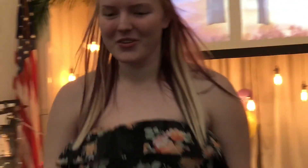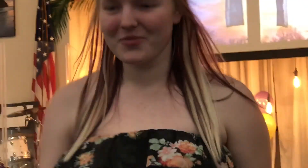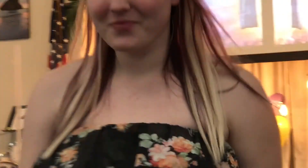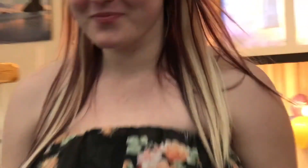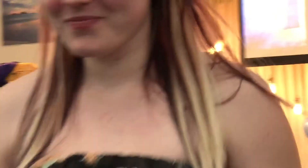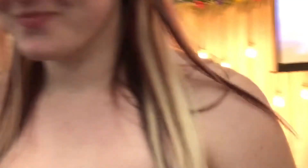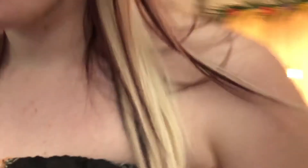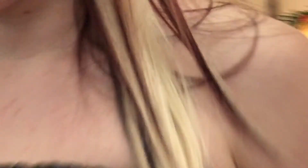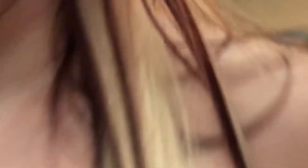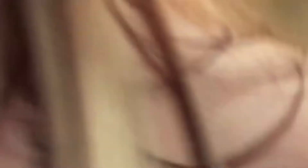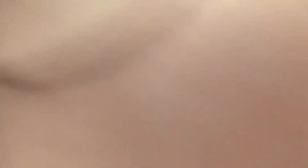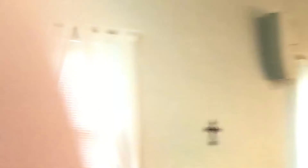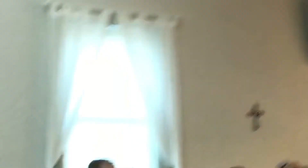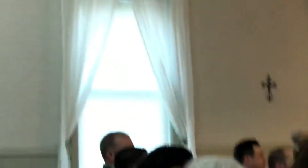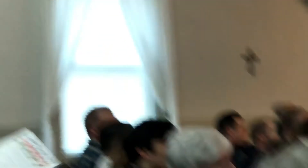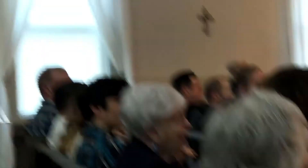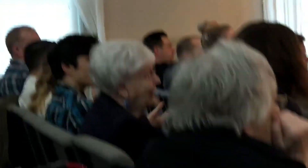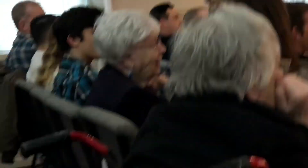Oh, the cross built to kill is